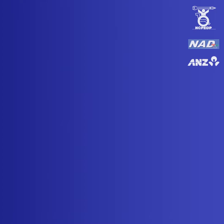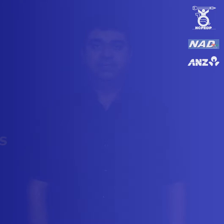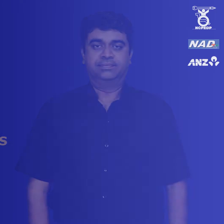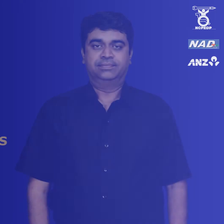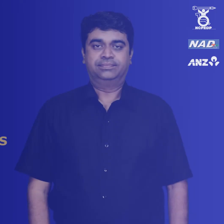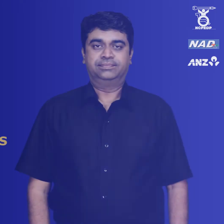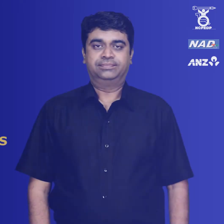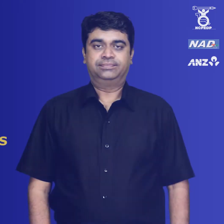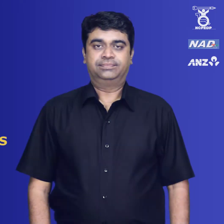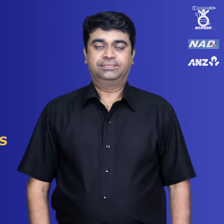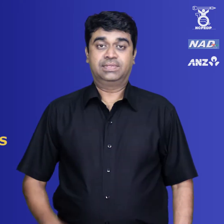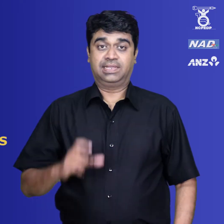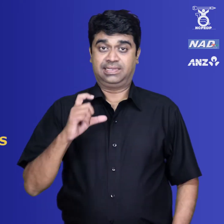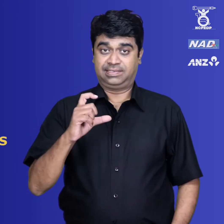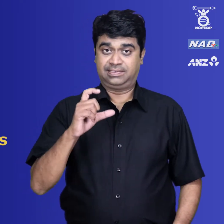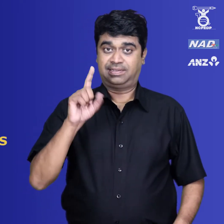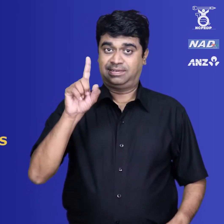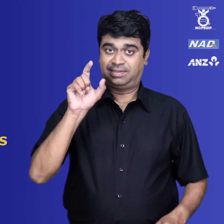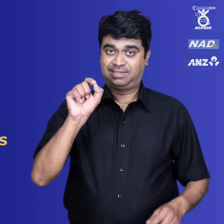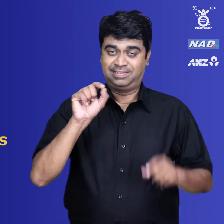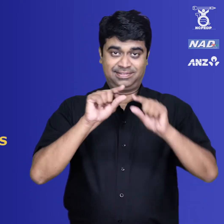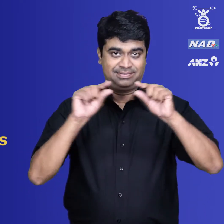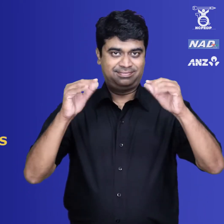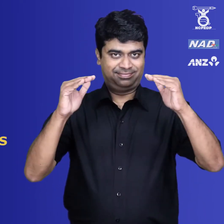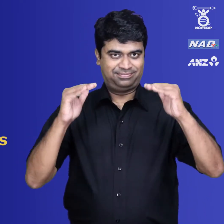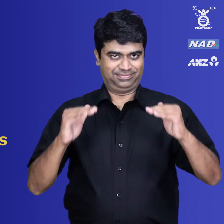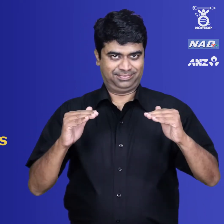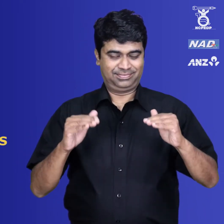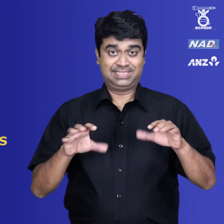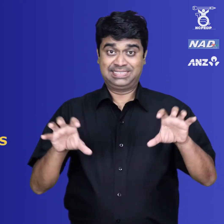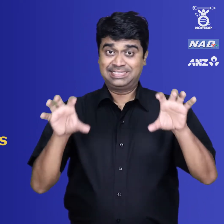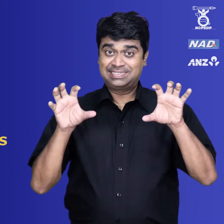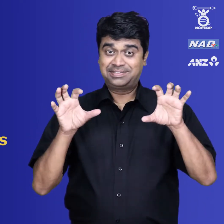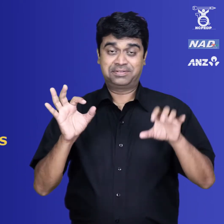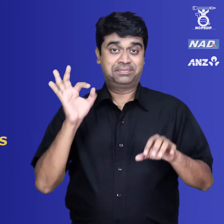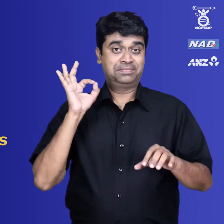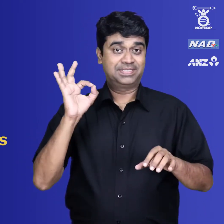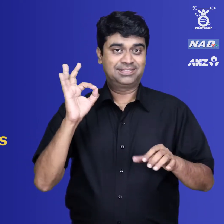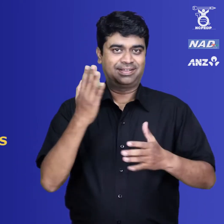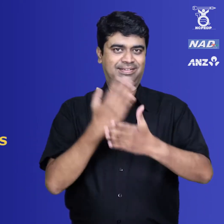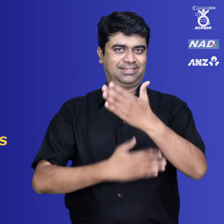Chapter 10. Certification of Specified Disabilities